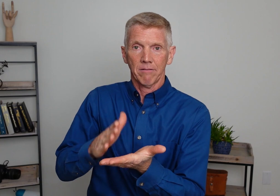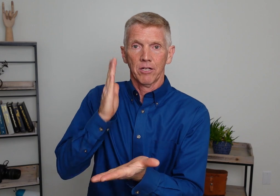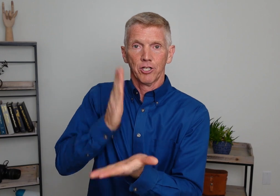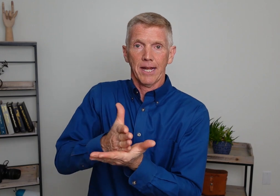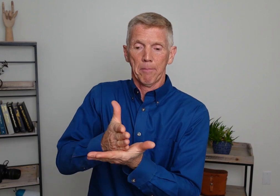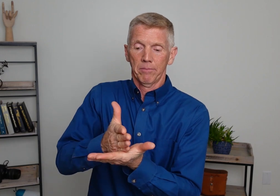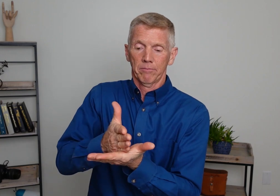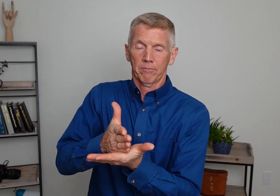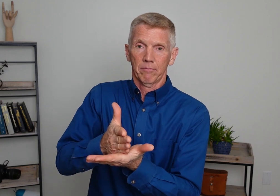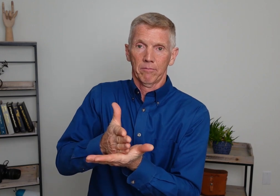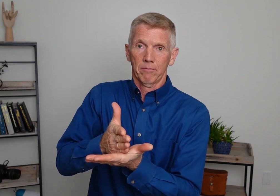Stop.